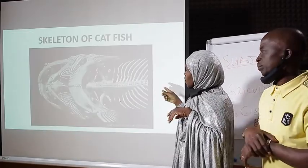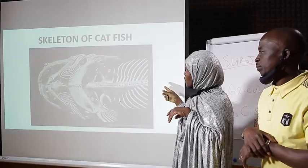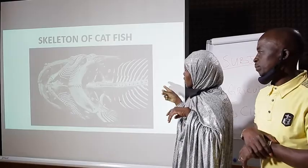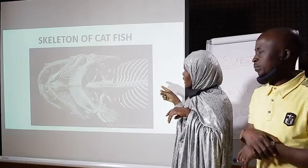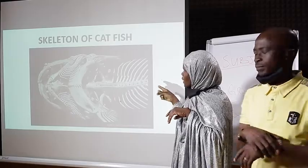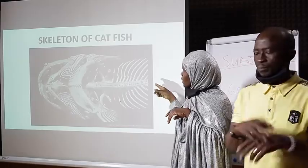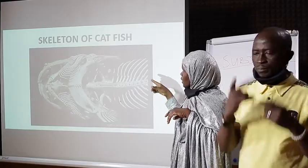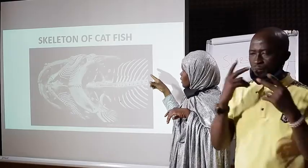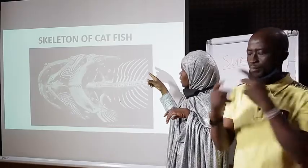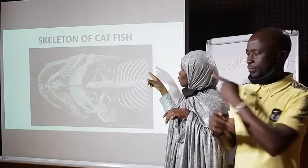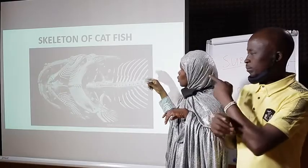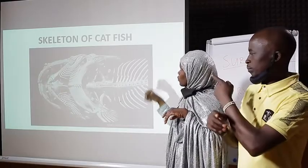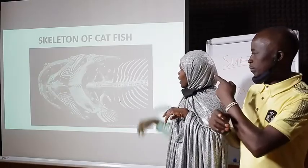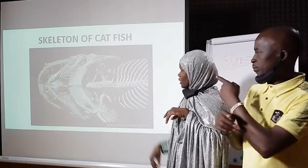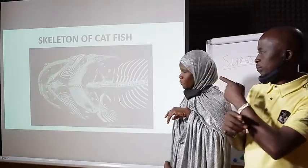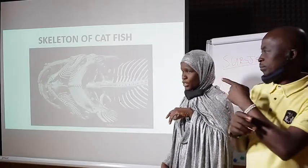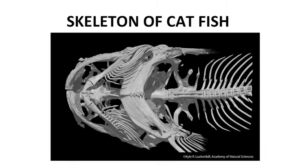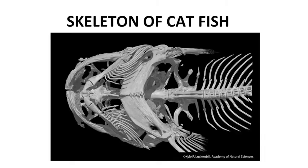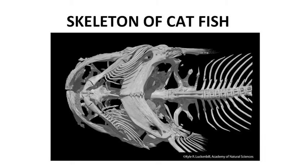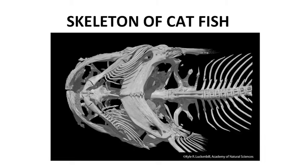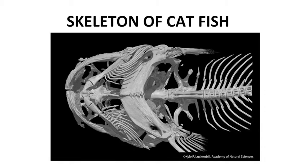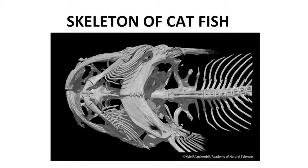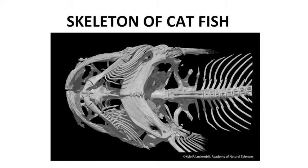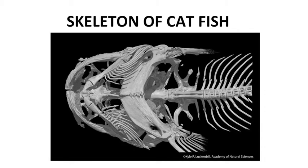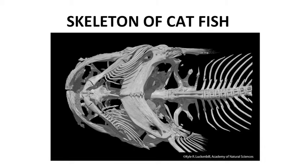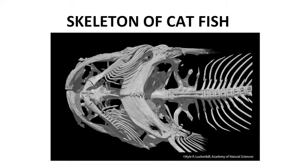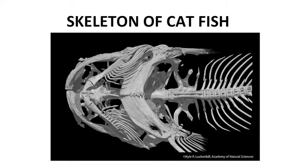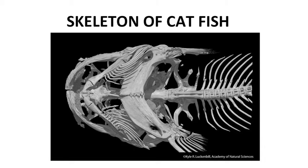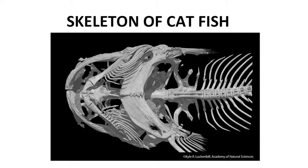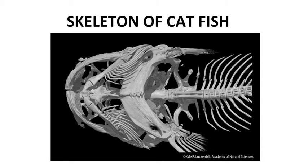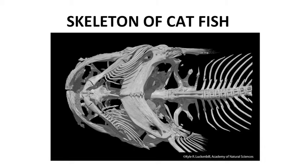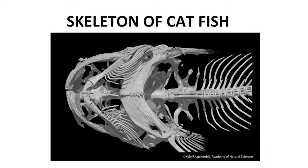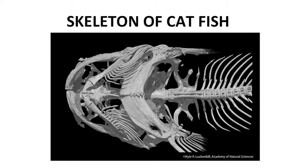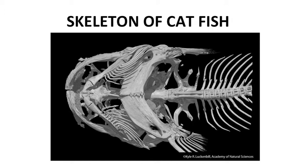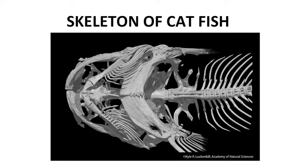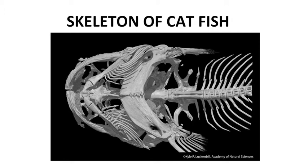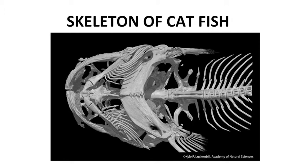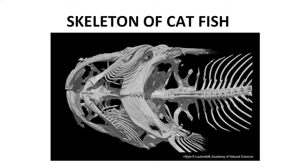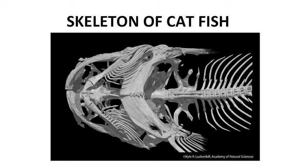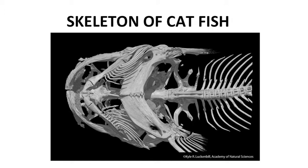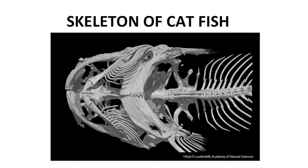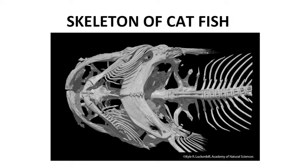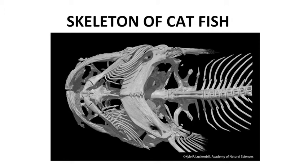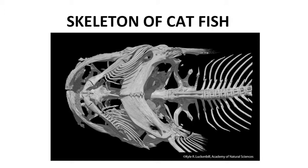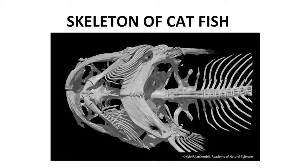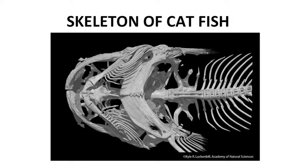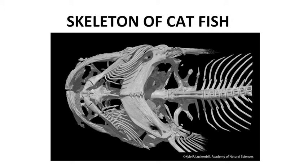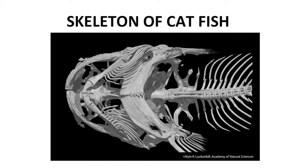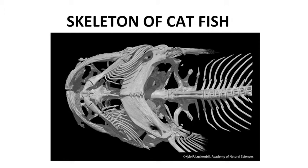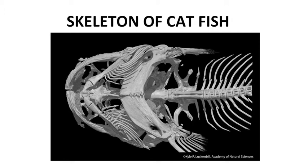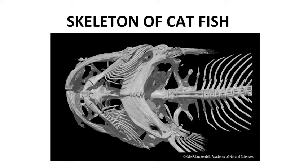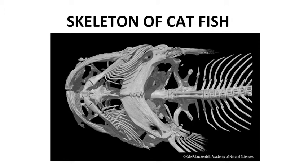As you can see here, this is the skeleton of a catfish. If you look at it very well, you will see it has what?